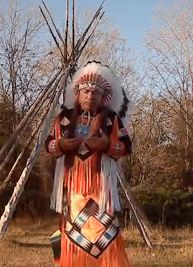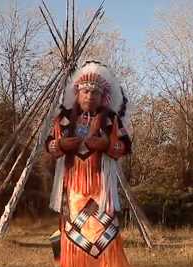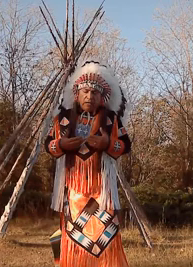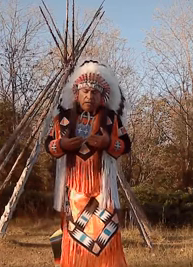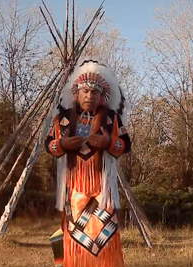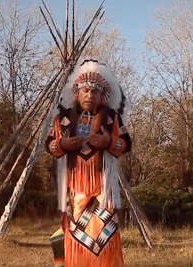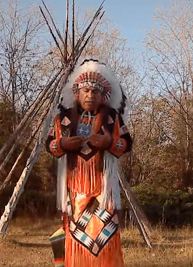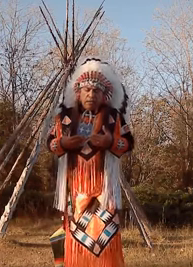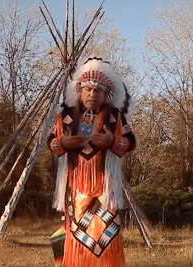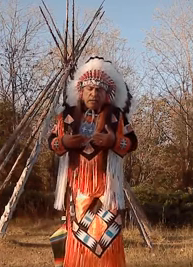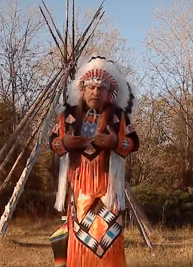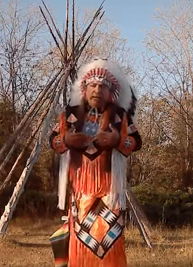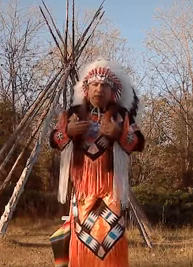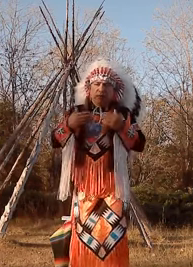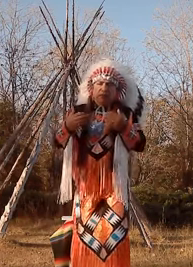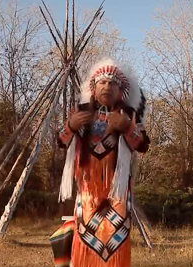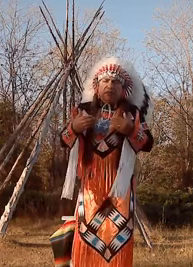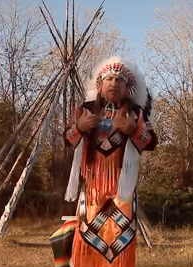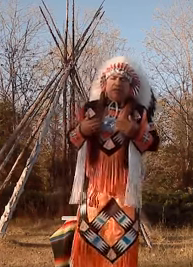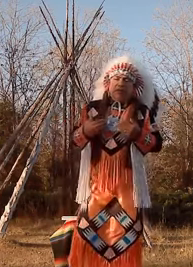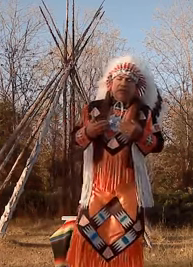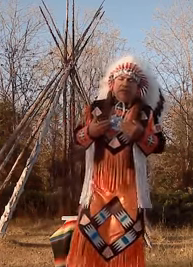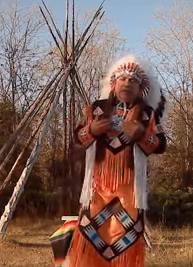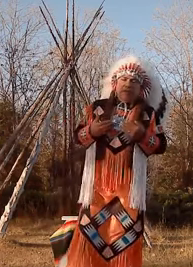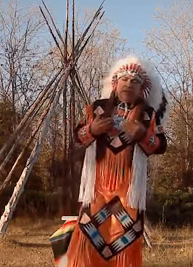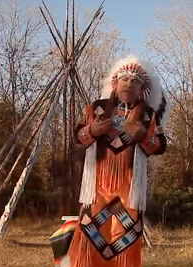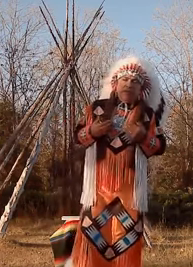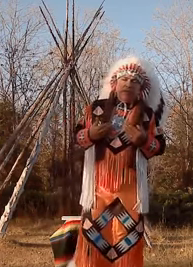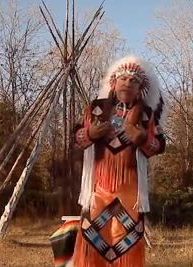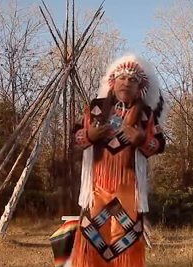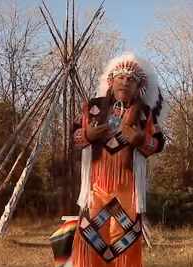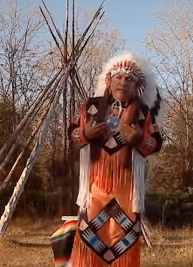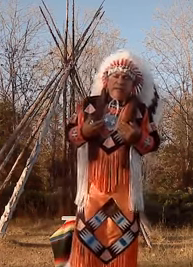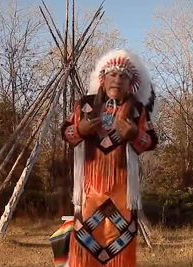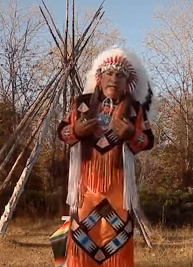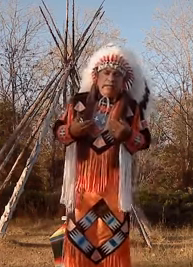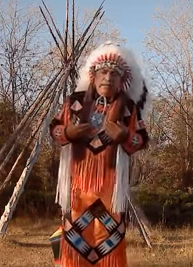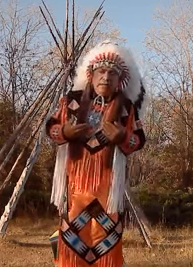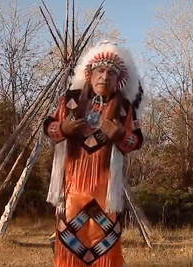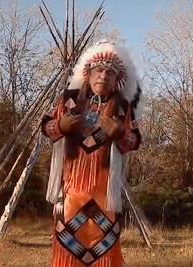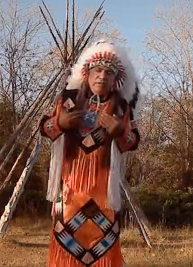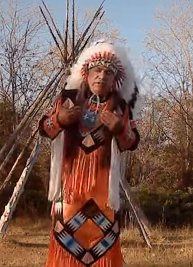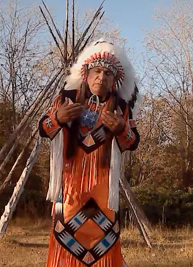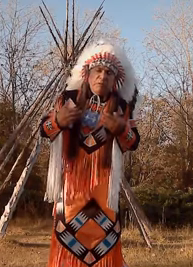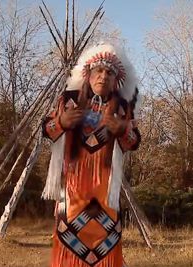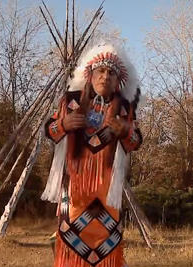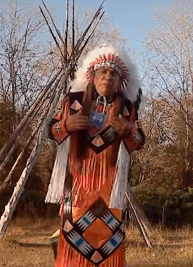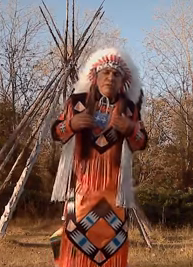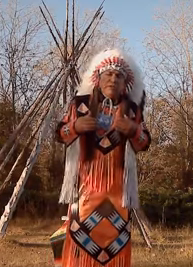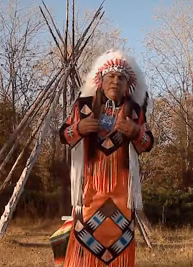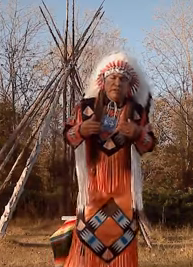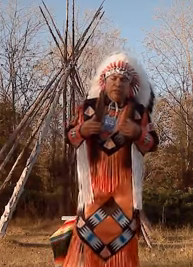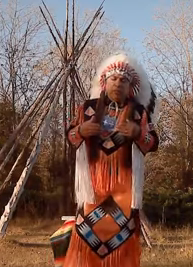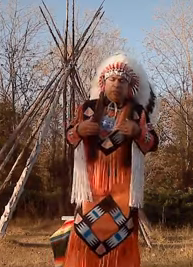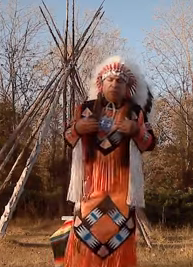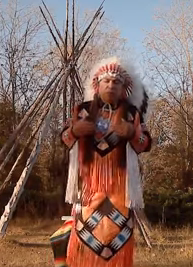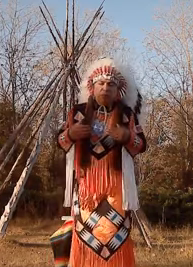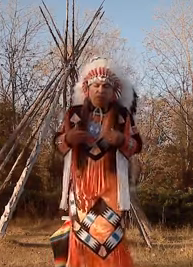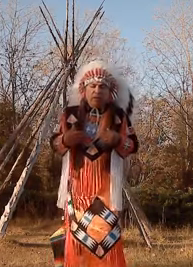um uh it was it was character you know and uh those some of those expressions could could be brought